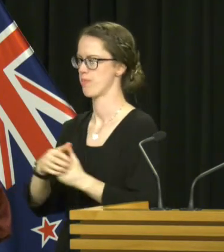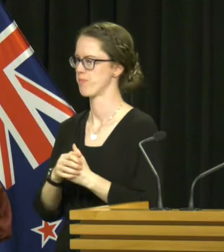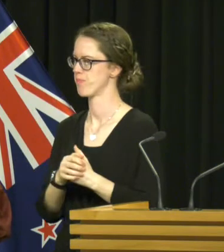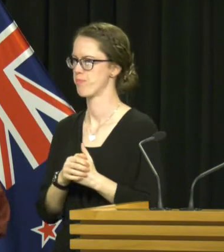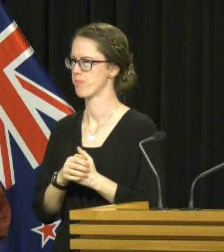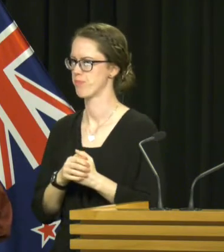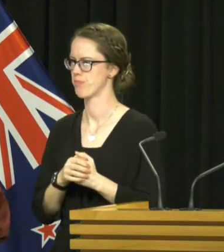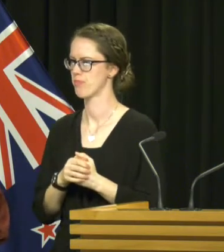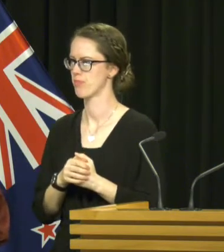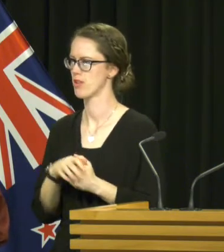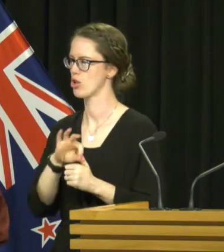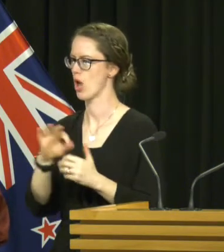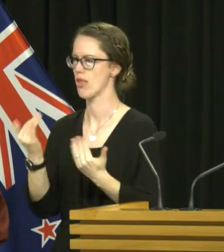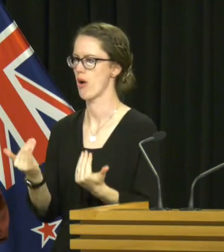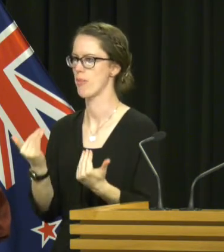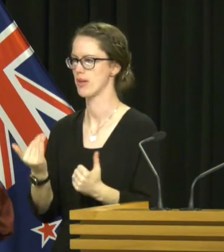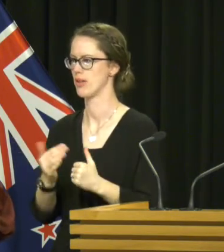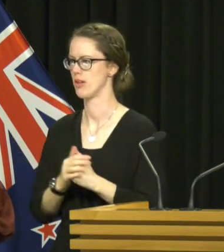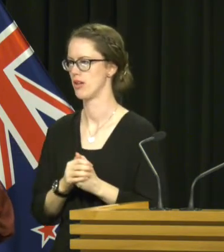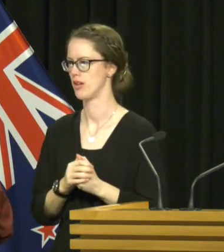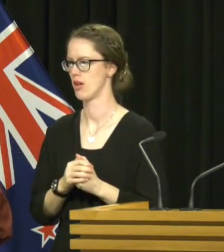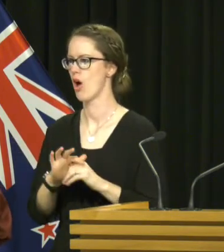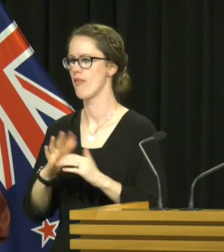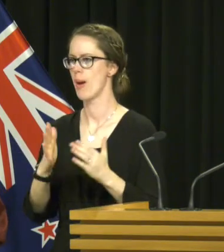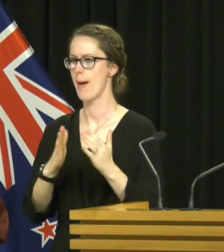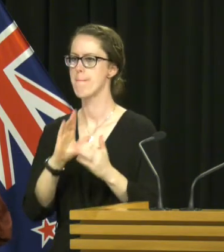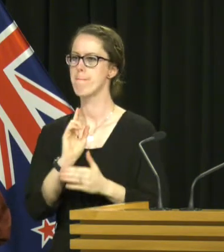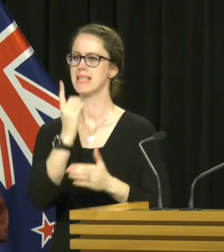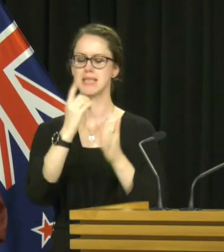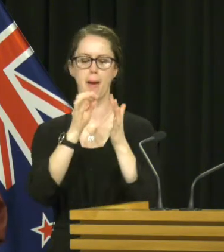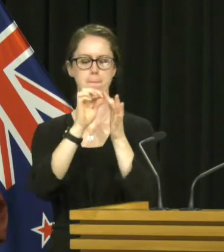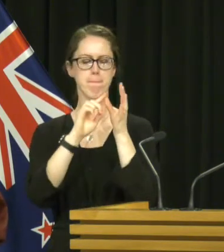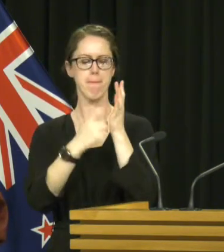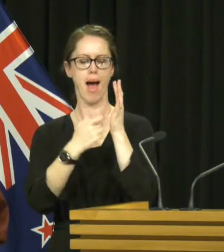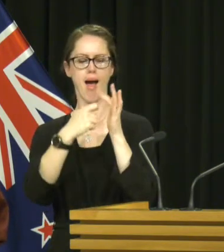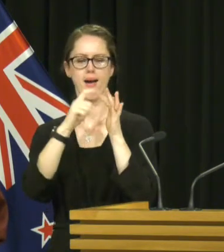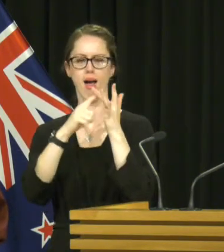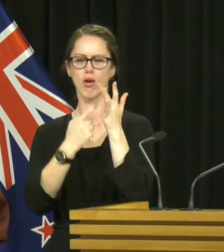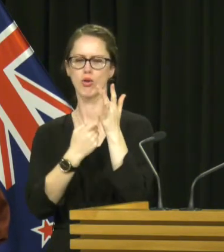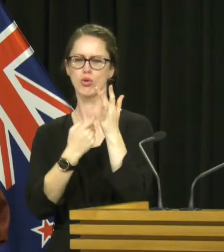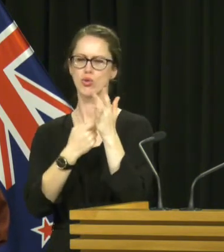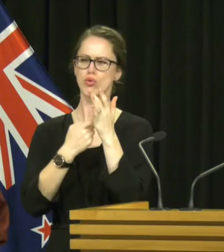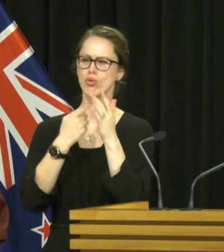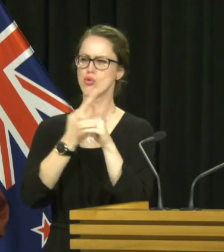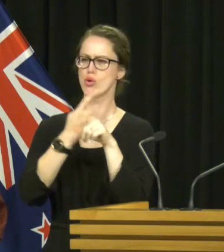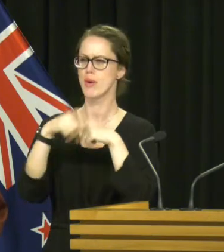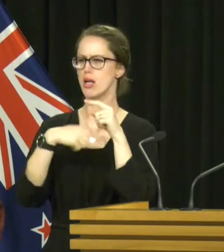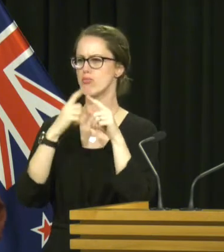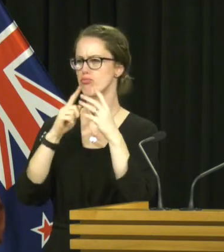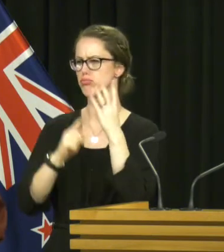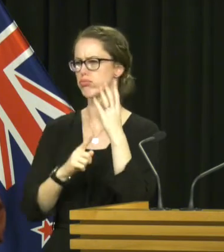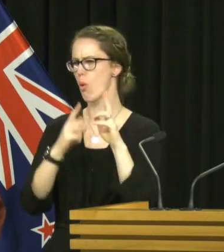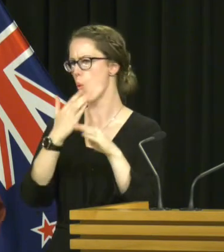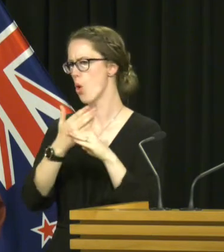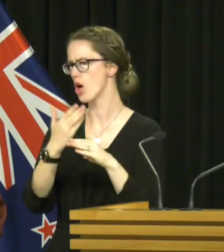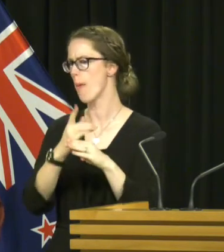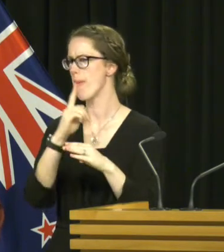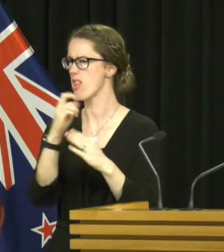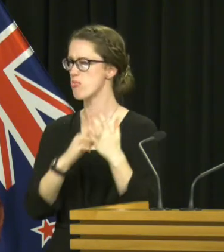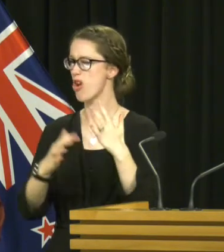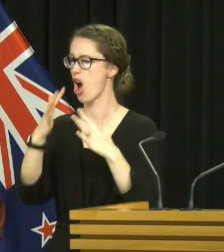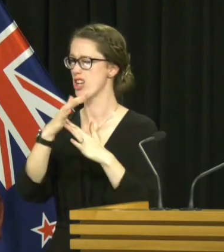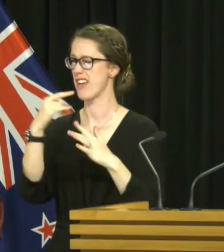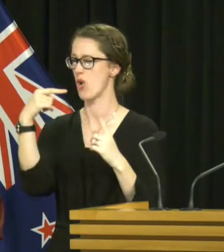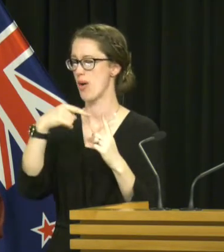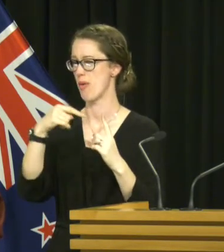not at this stage. Obviously, Minister Parker has talked about undertaking work, but obviously the priority for him